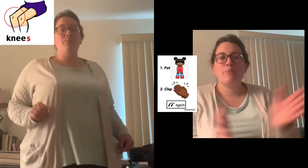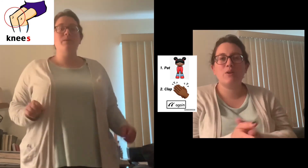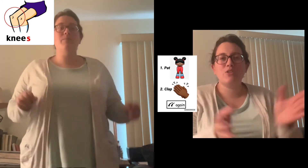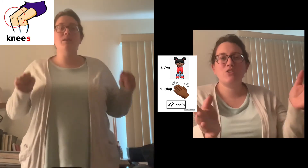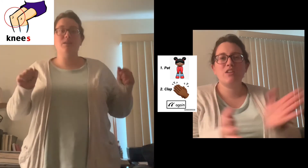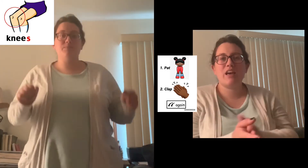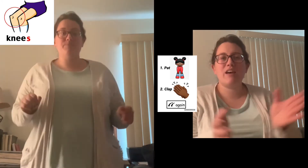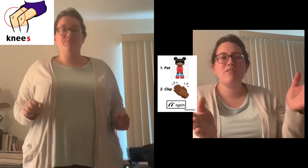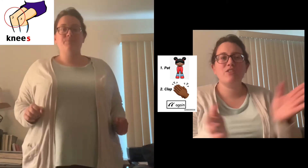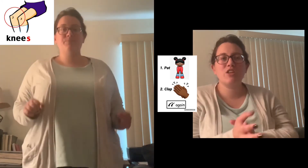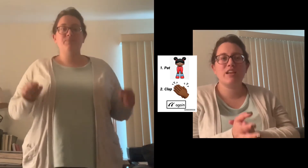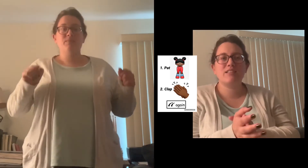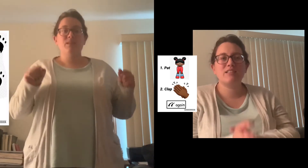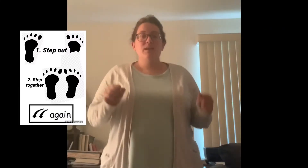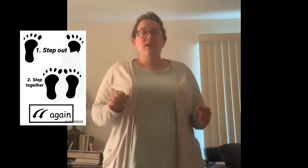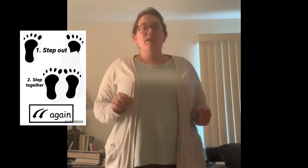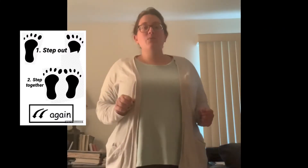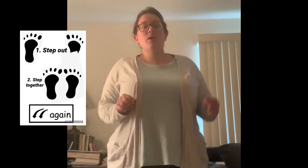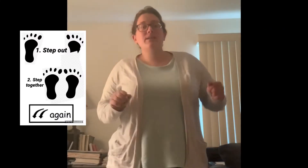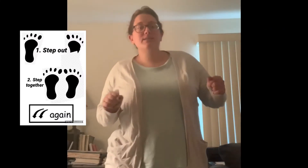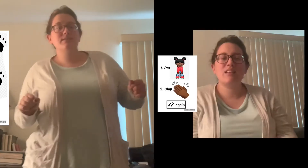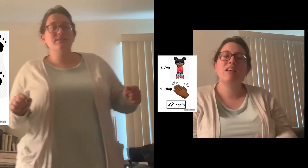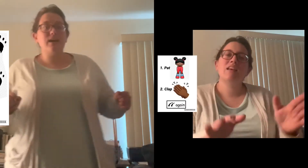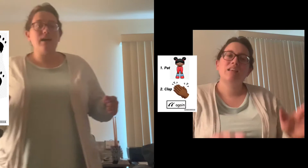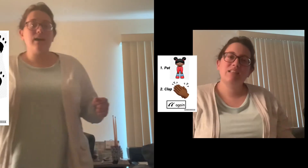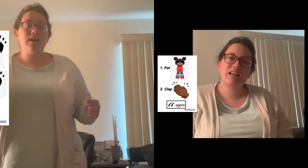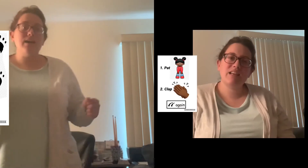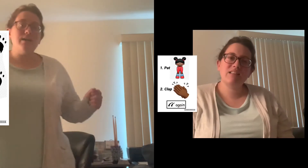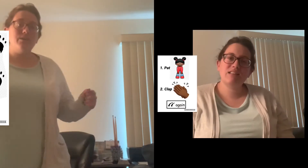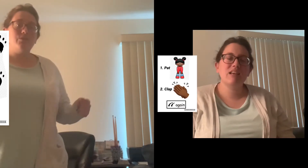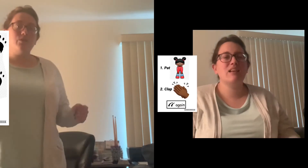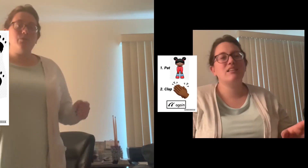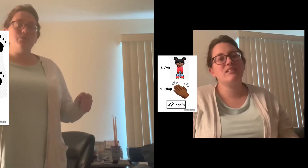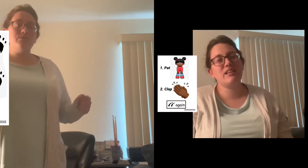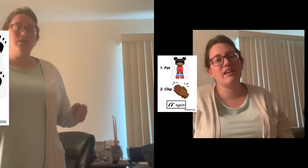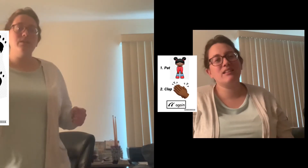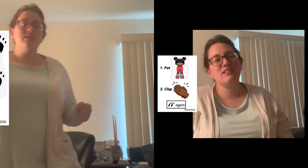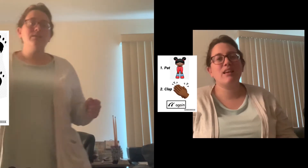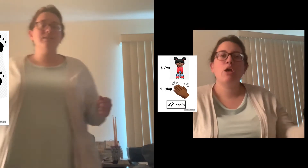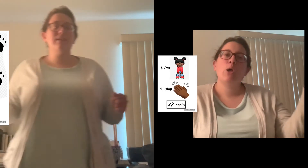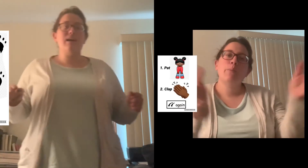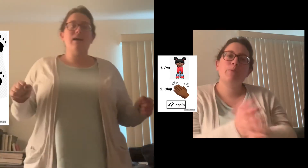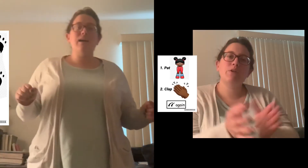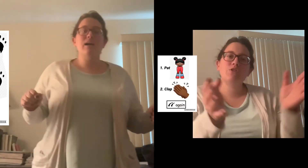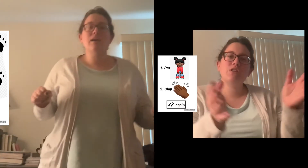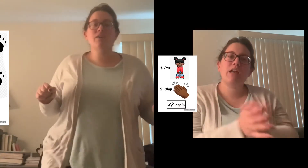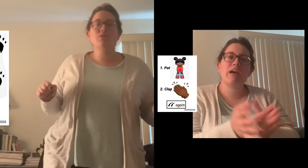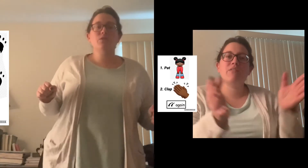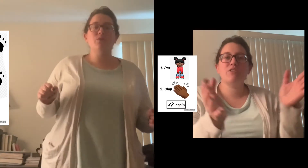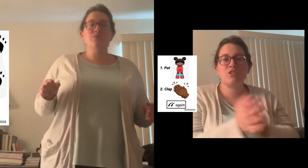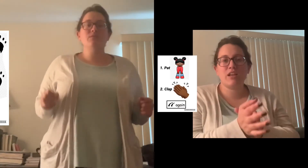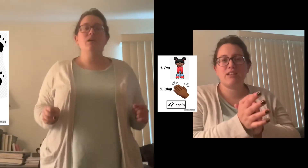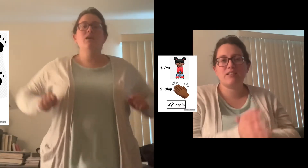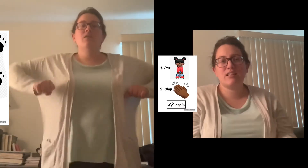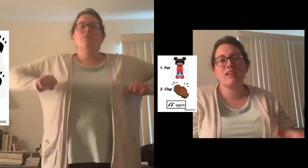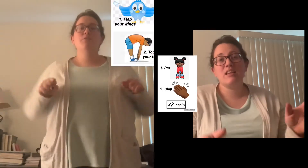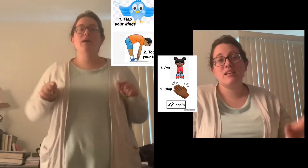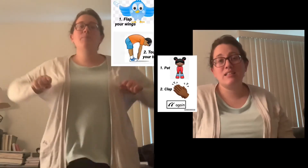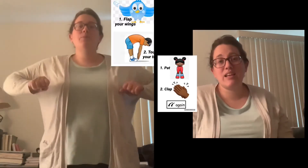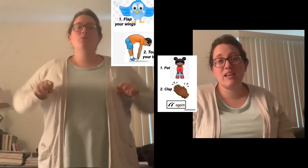mean. He went side close, side close, flap your